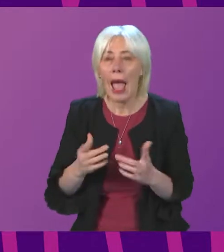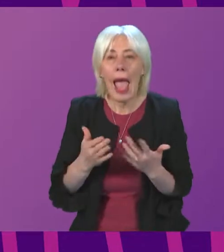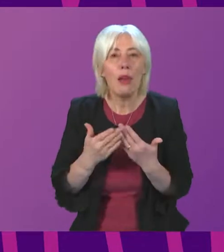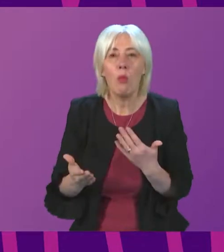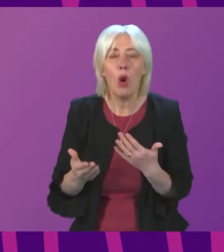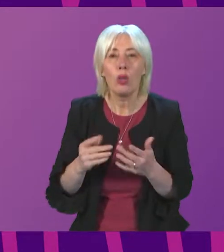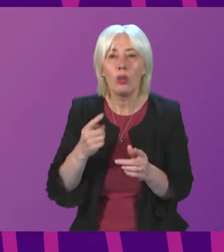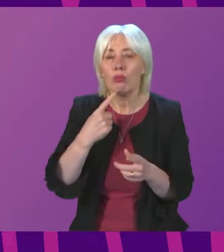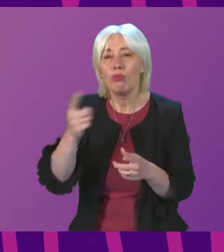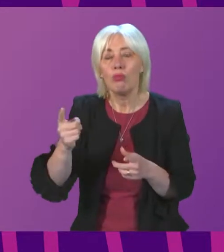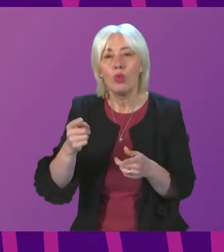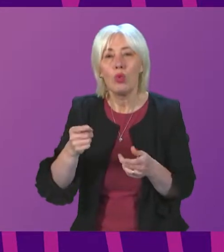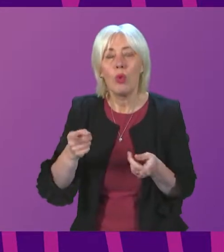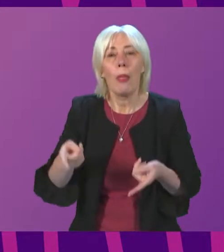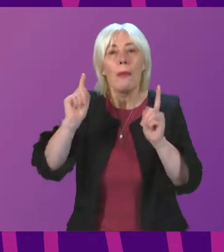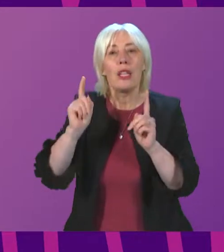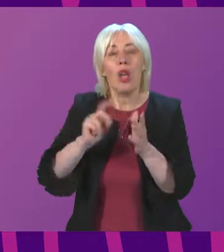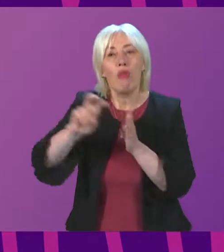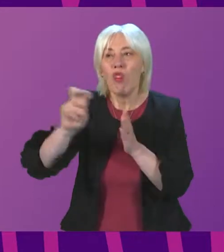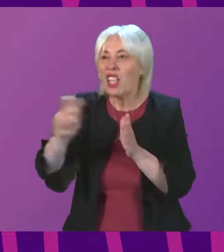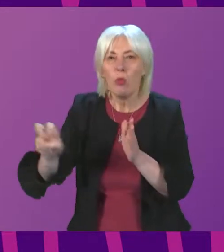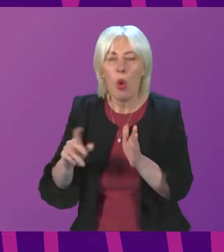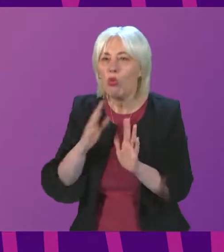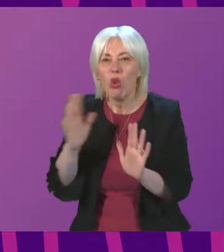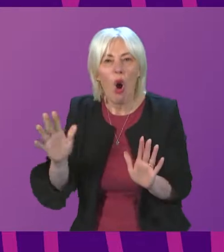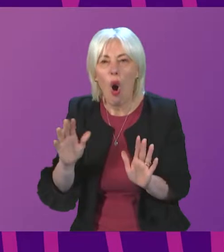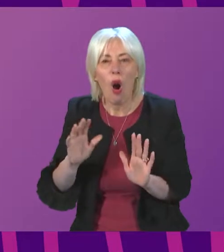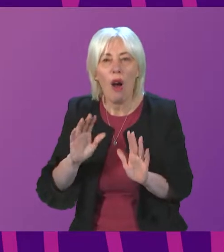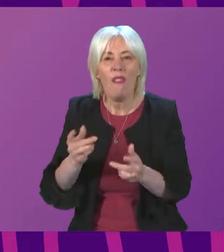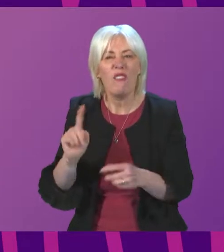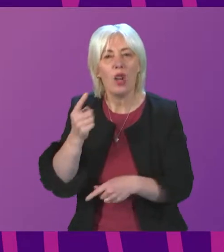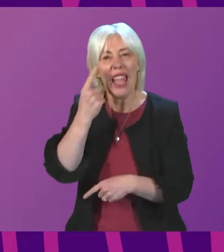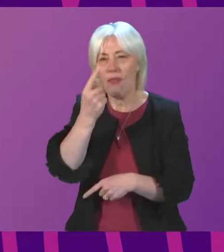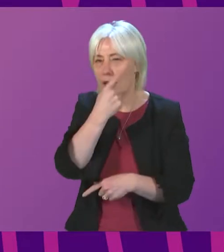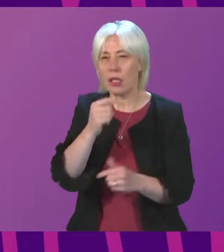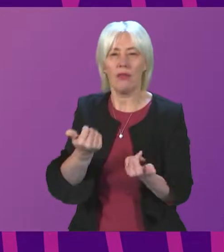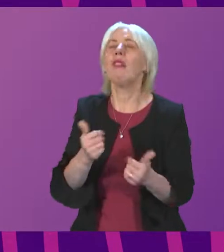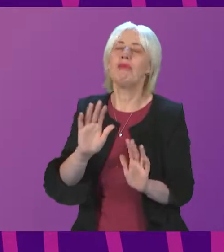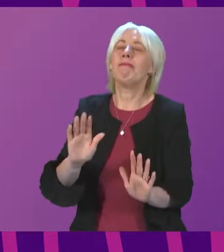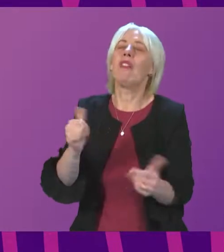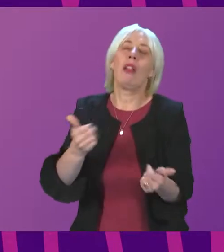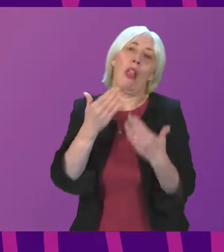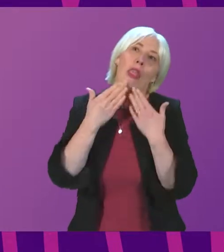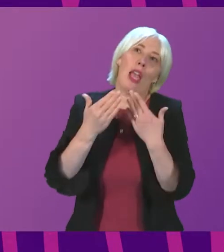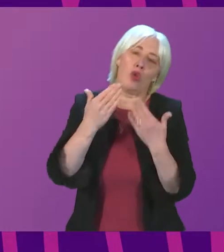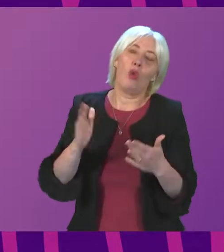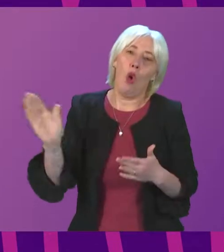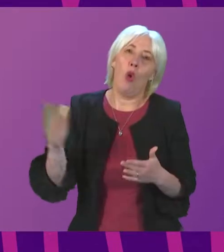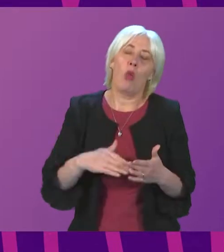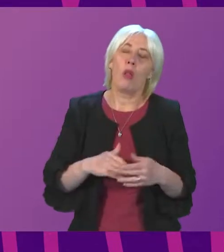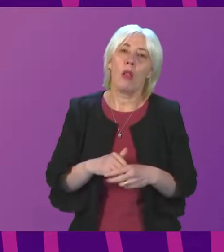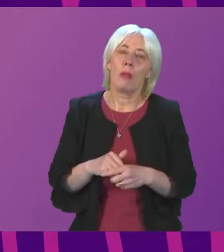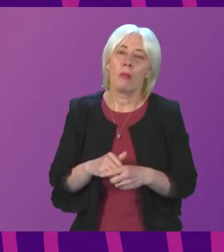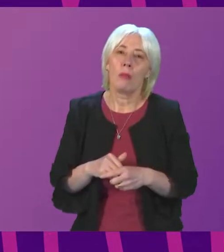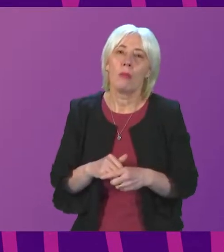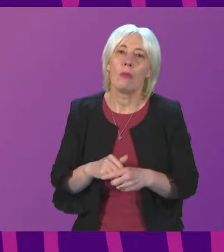stage to write to the Minister of Transport on? Or are we content to take evidence in the first instance? I think we are. Well, thank you all very much and hopefully that